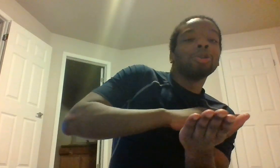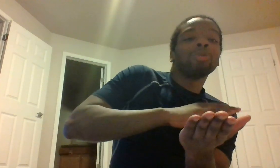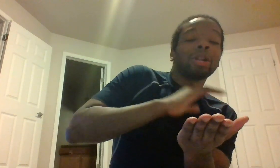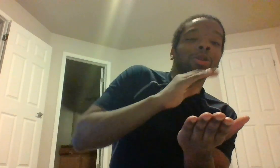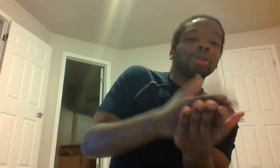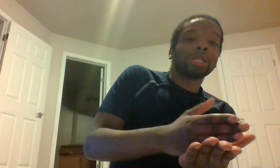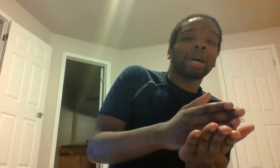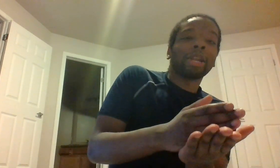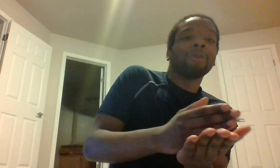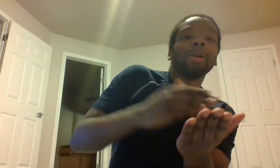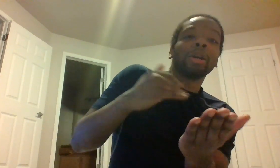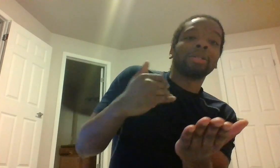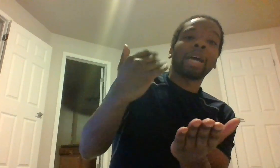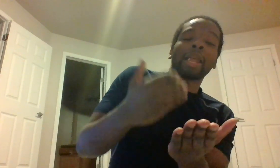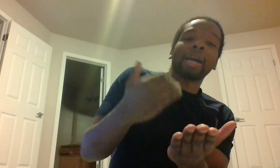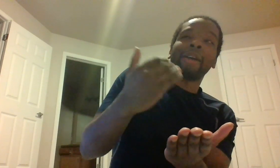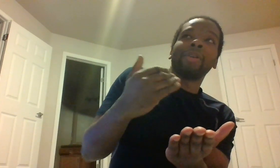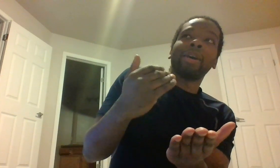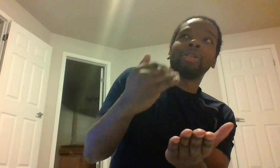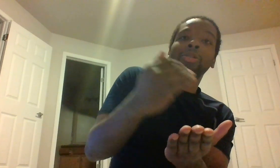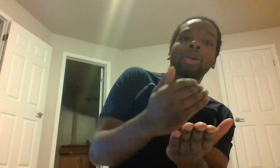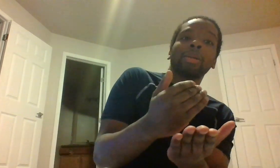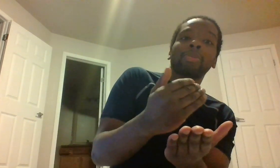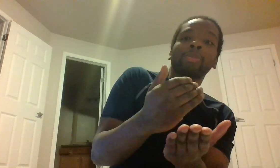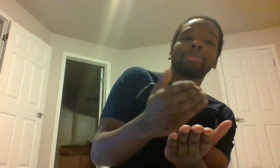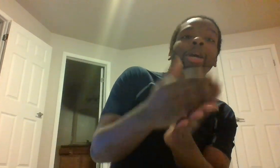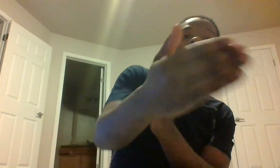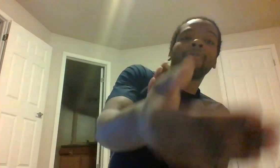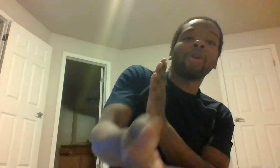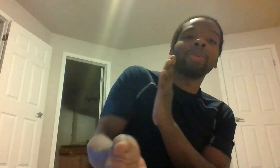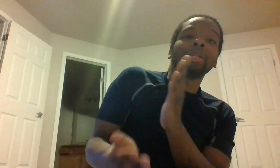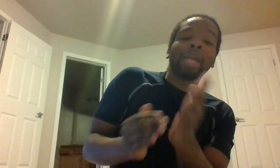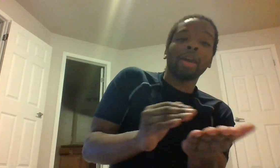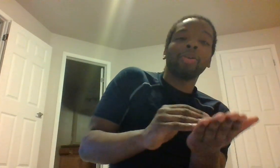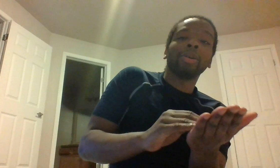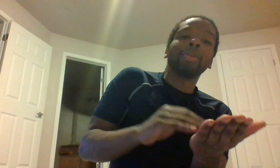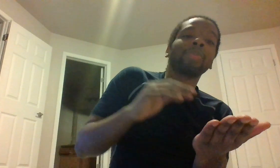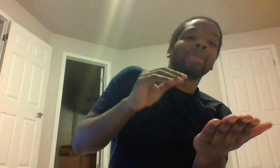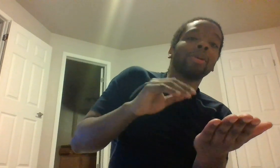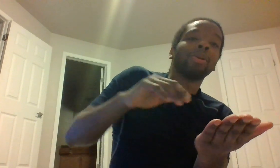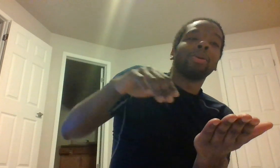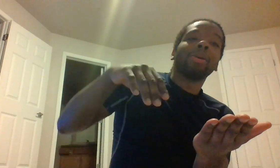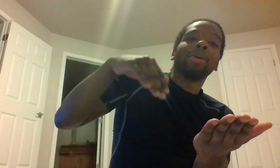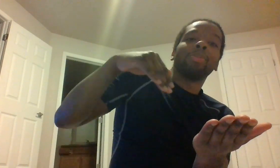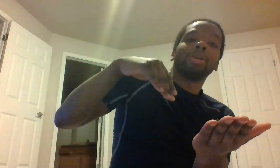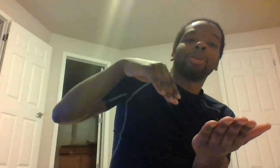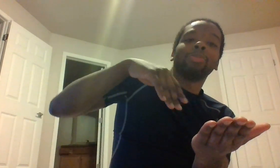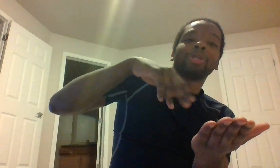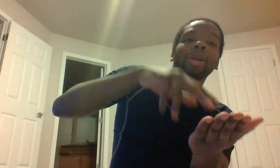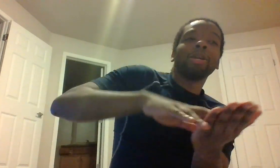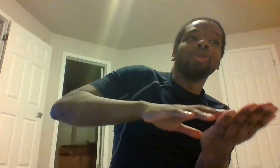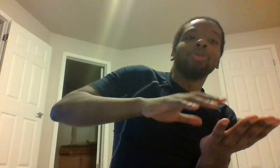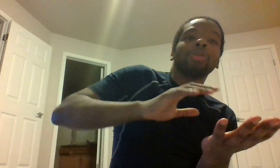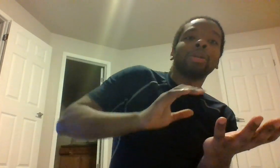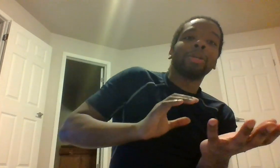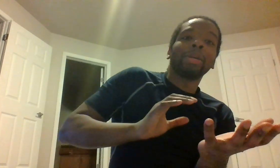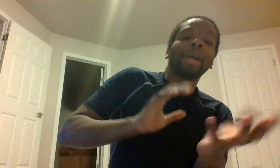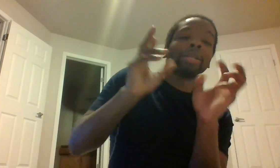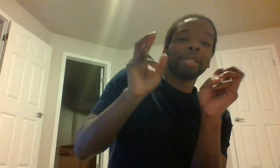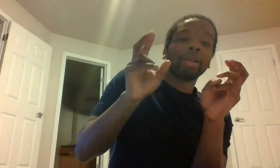use when you use the satellite because satellite have a certain time frame is in that area so they use hidden cell